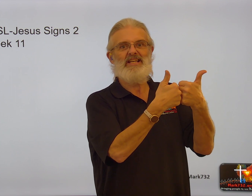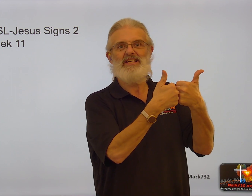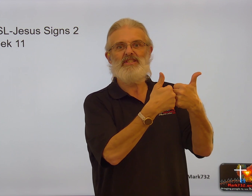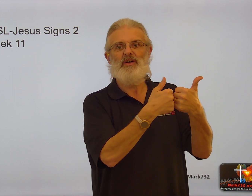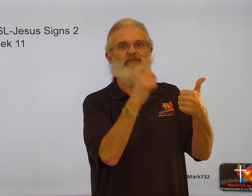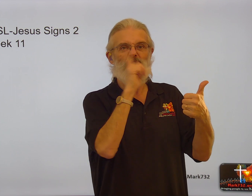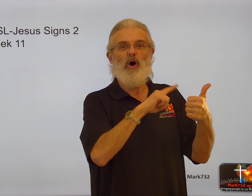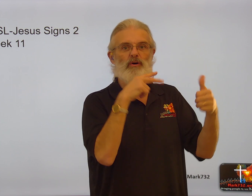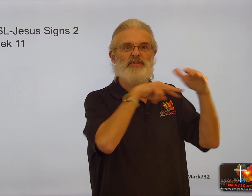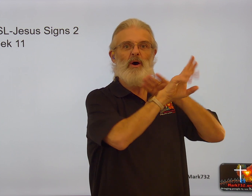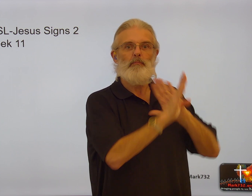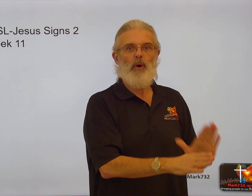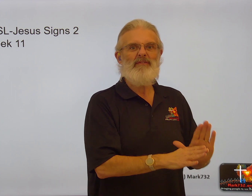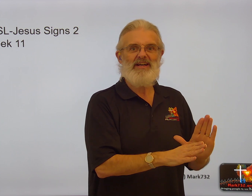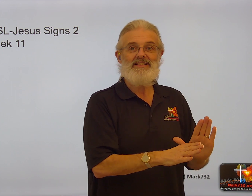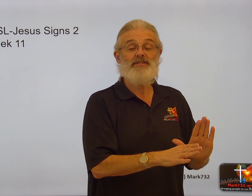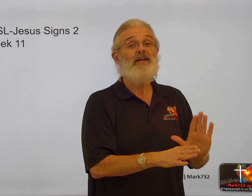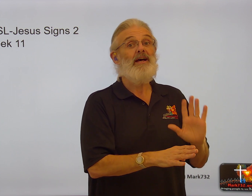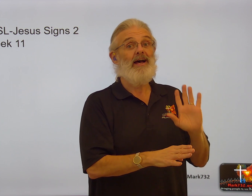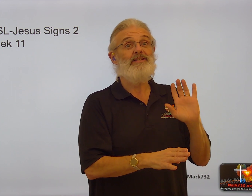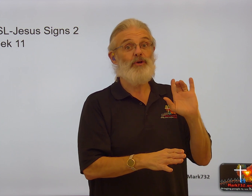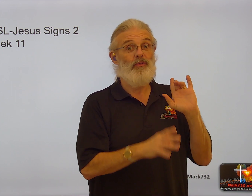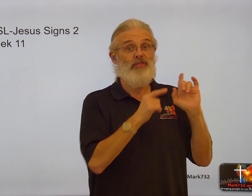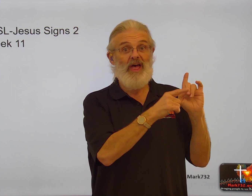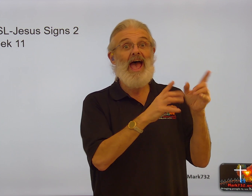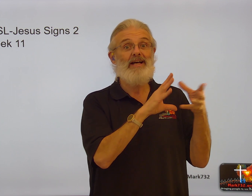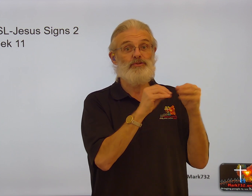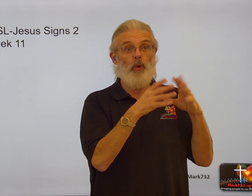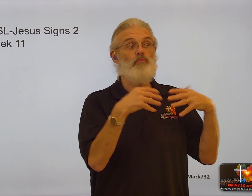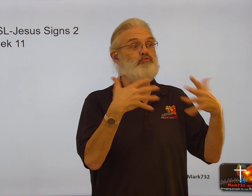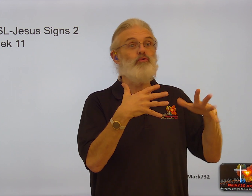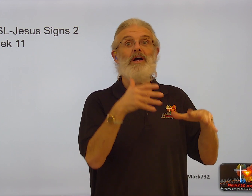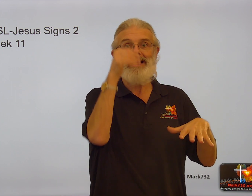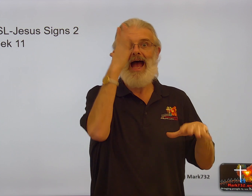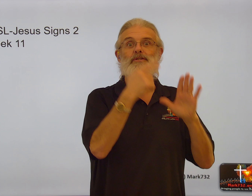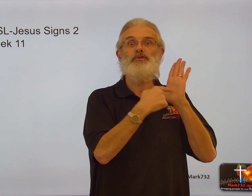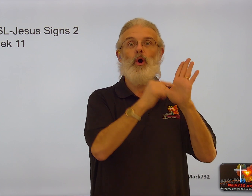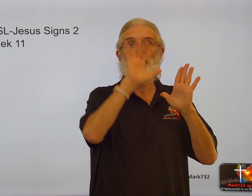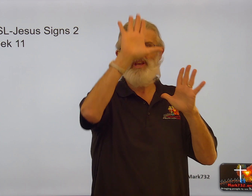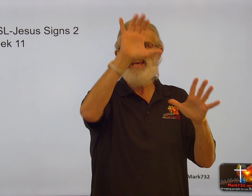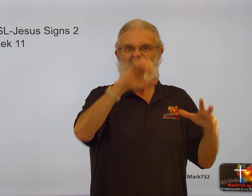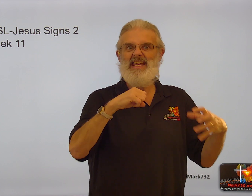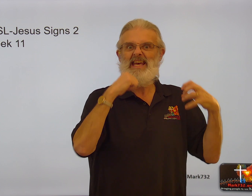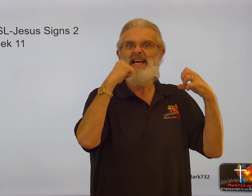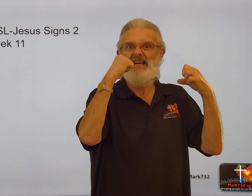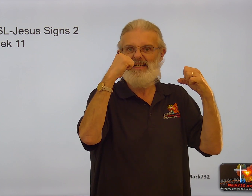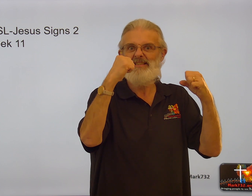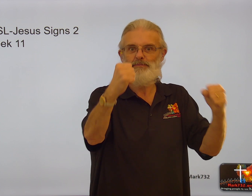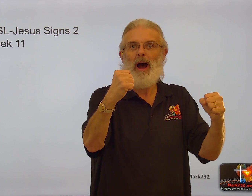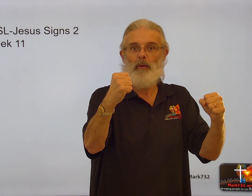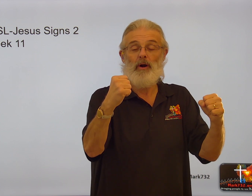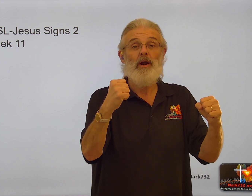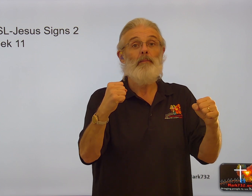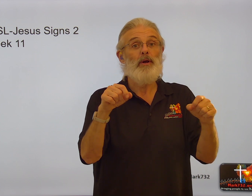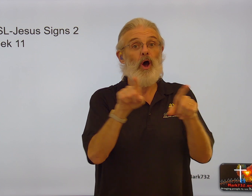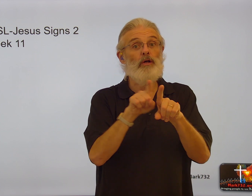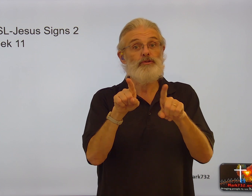the false prophets. And so that story, God showed his power. But also,